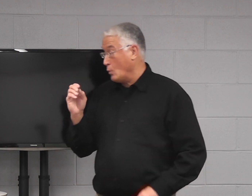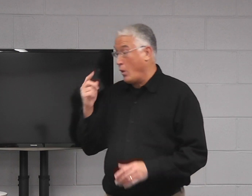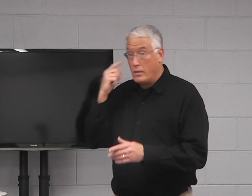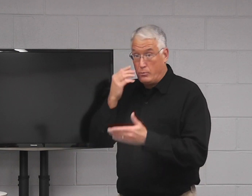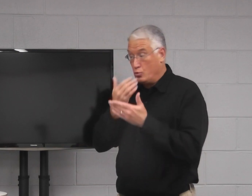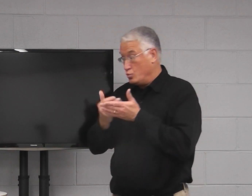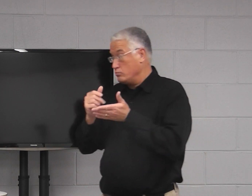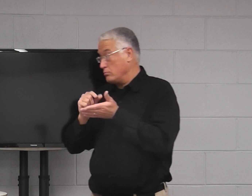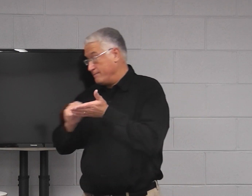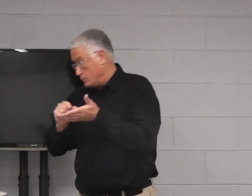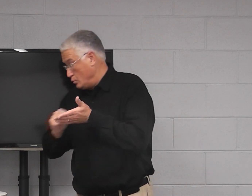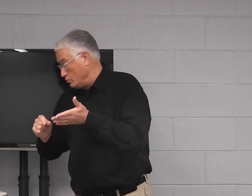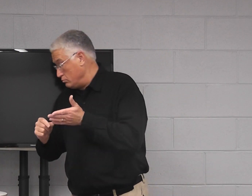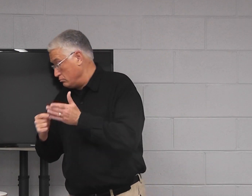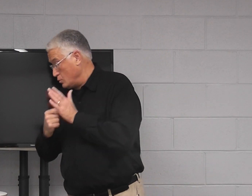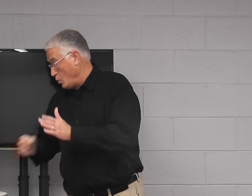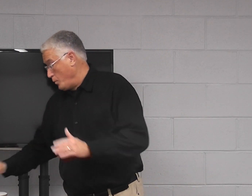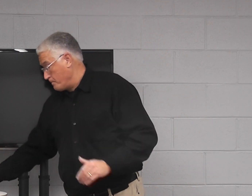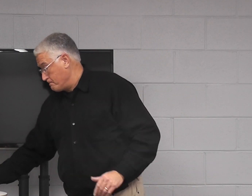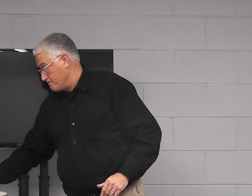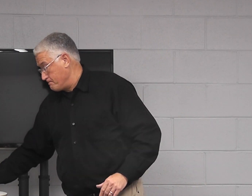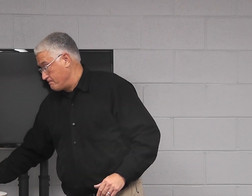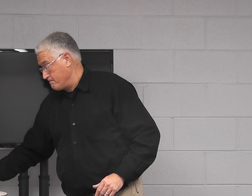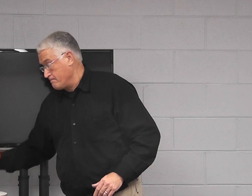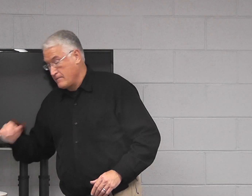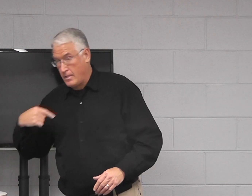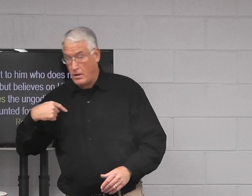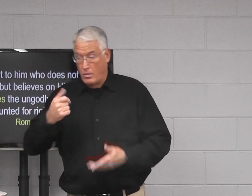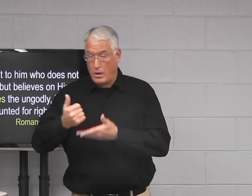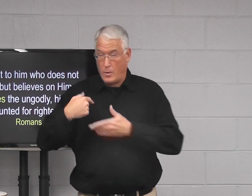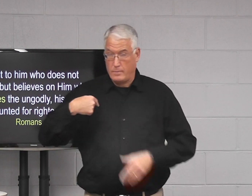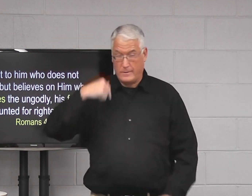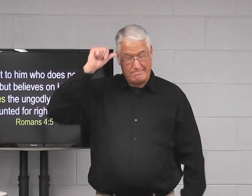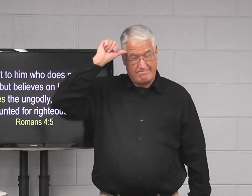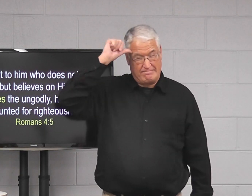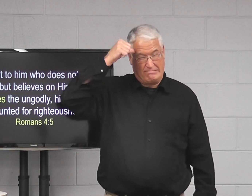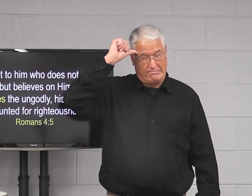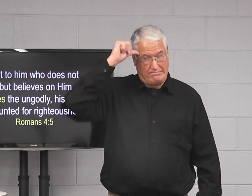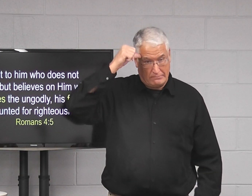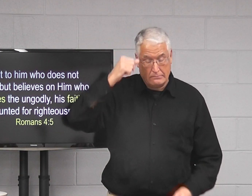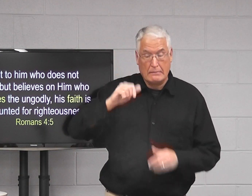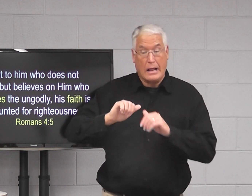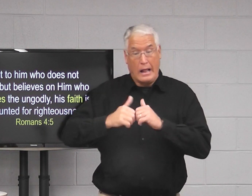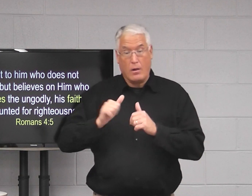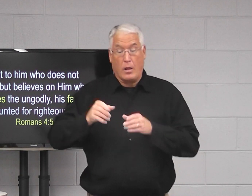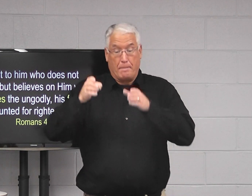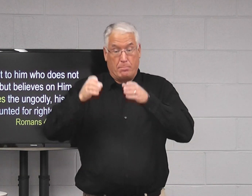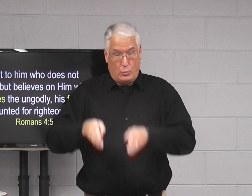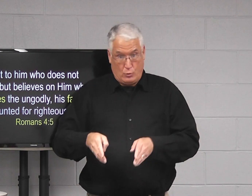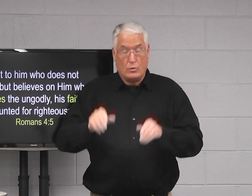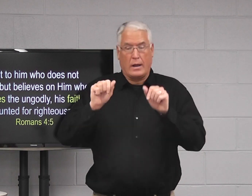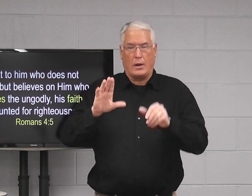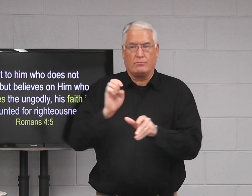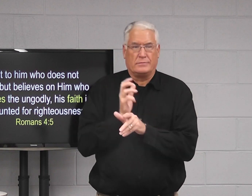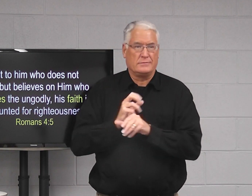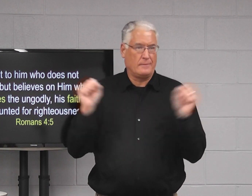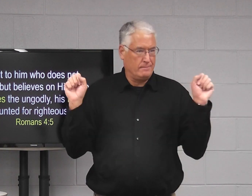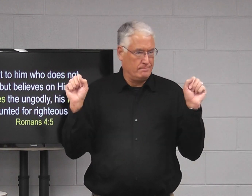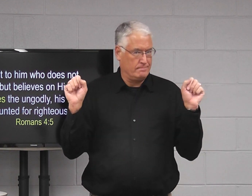1500s. So I think it would be good. So to help us remember how a